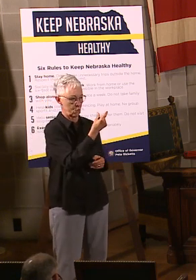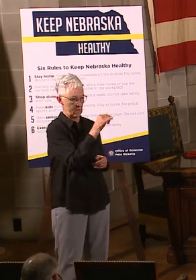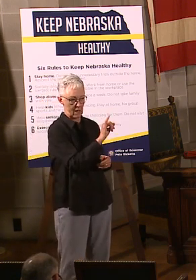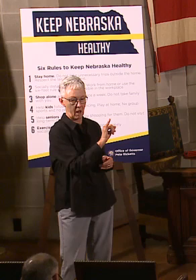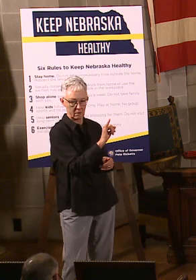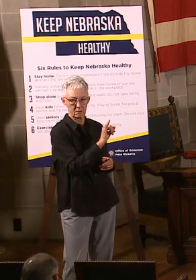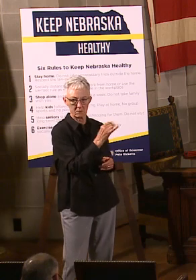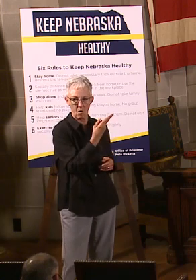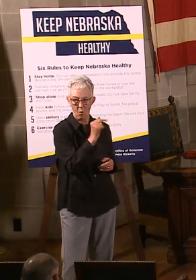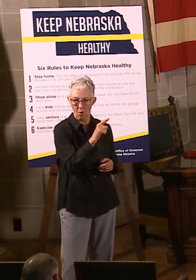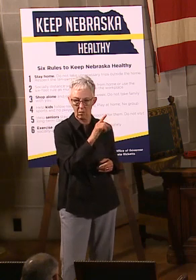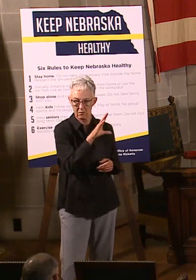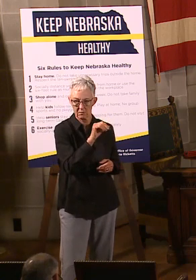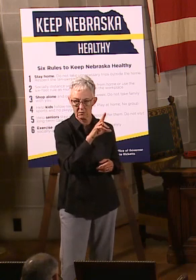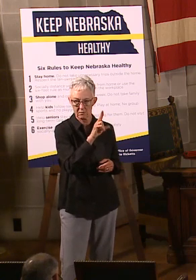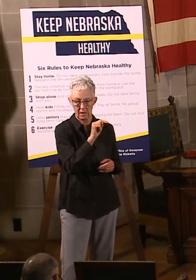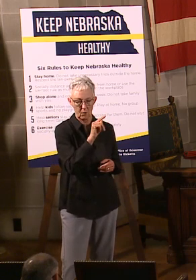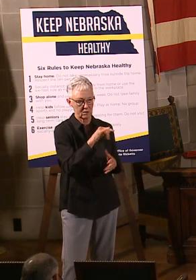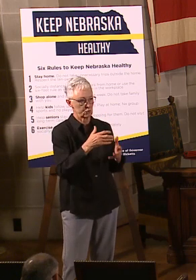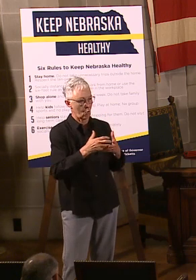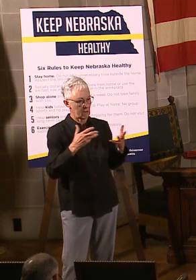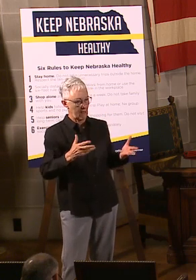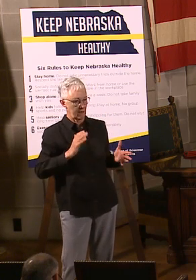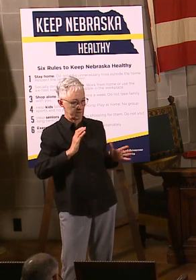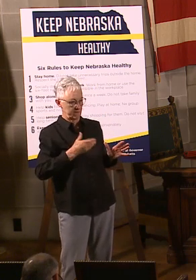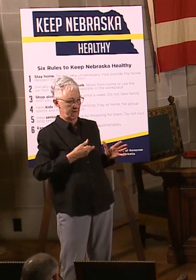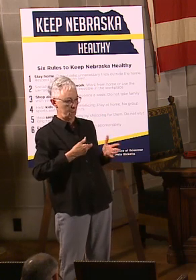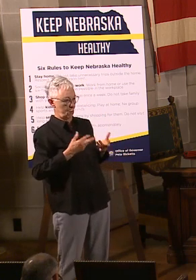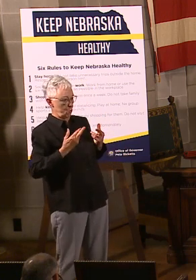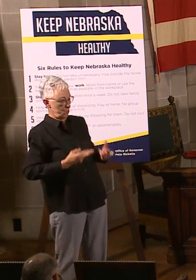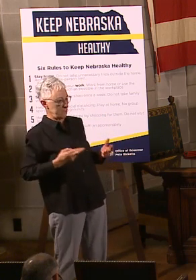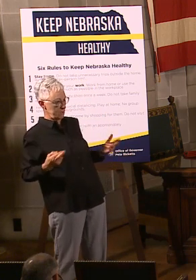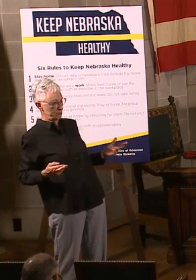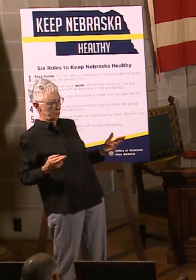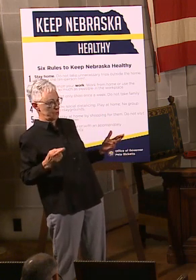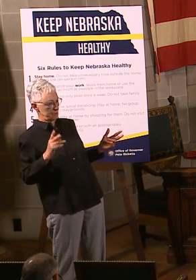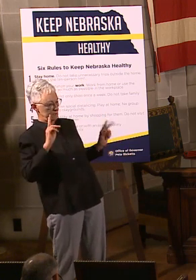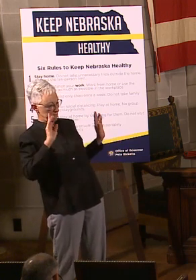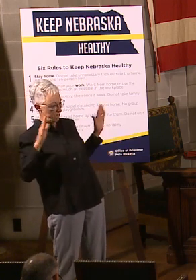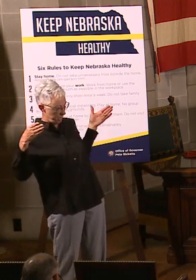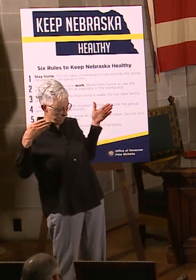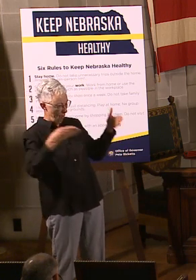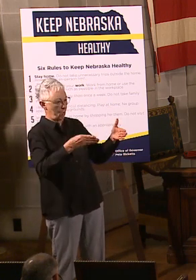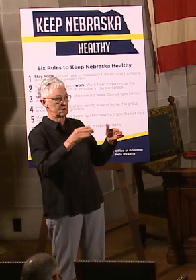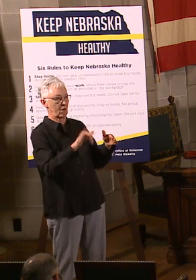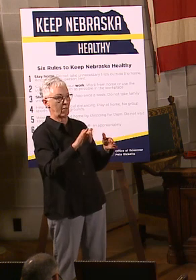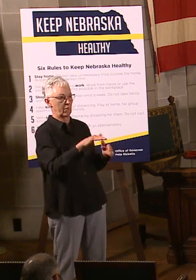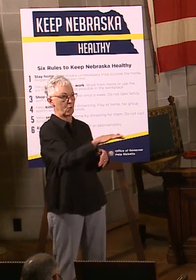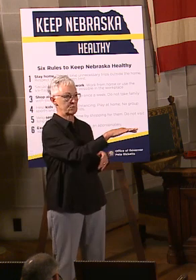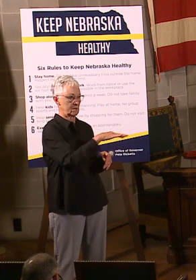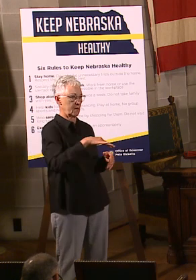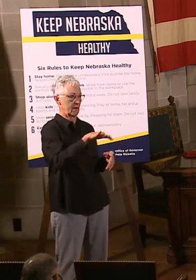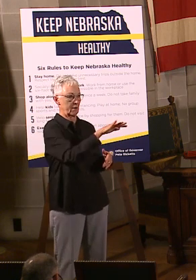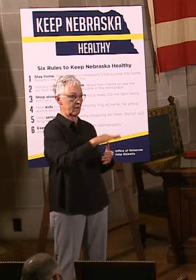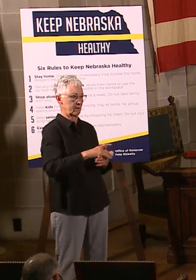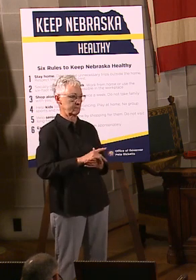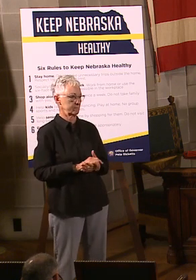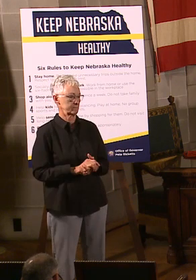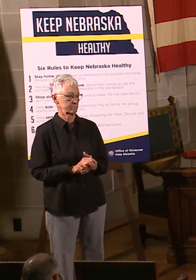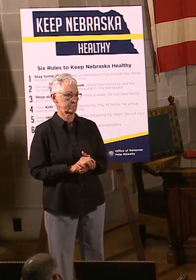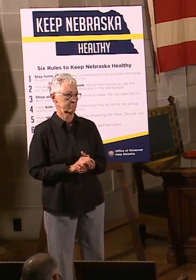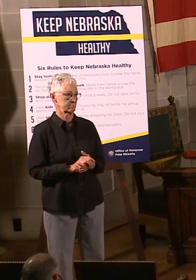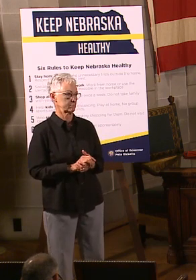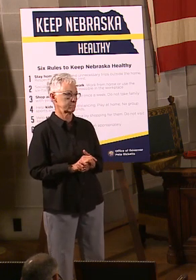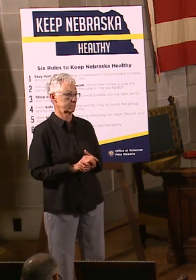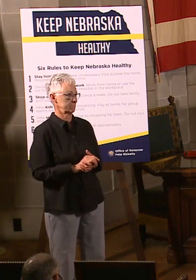lots of resources, but really being dedicated to where we see the most cases. And then, finally, Valerie wants to know if you have a decision coming on when